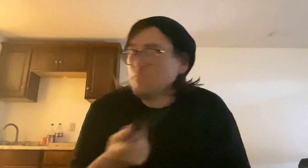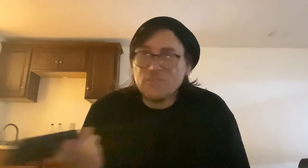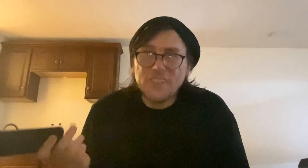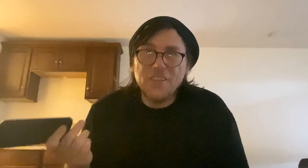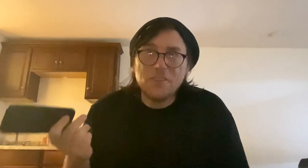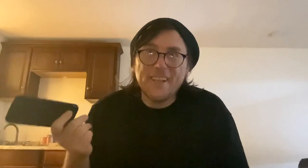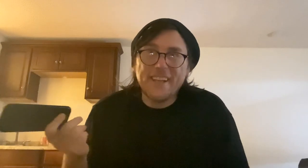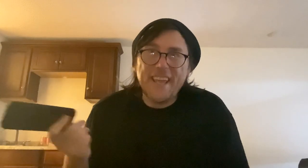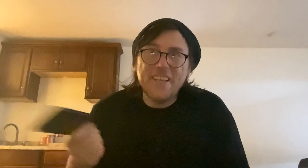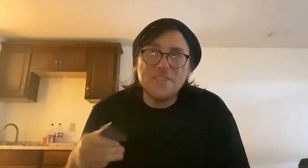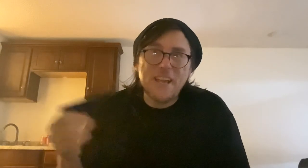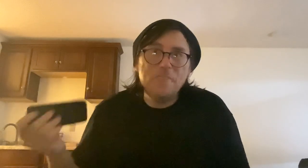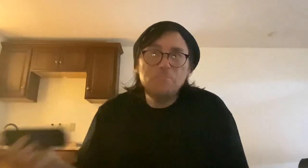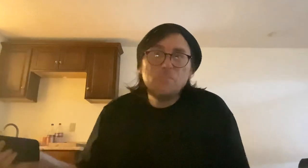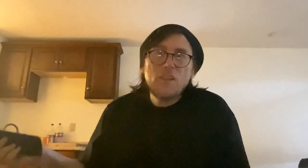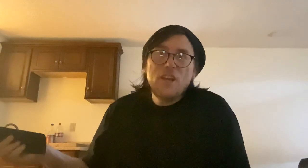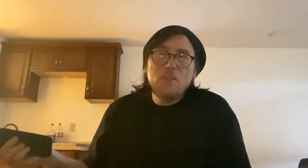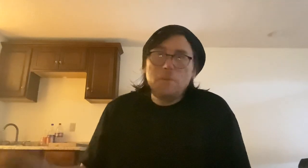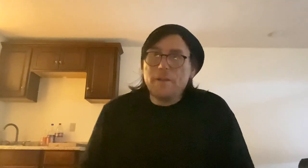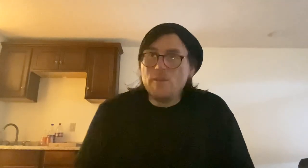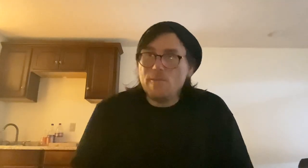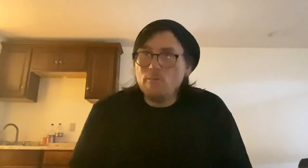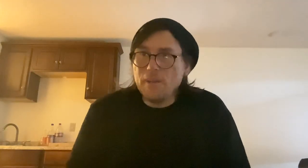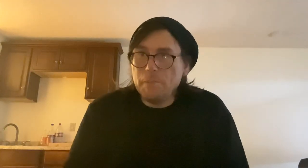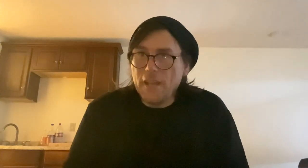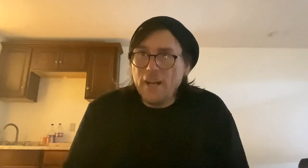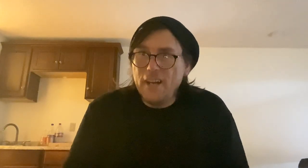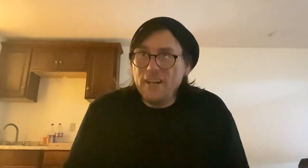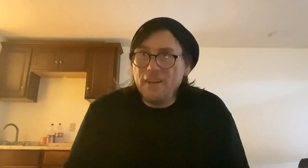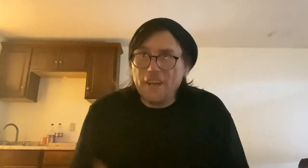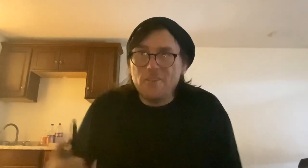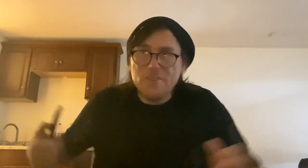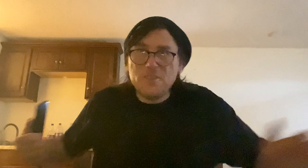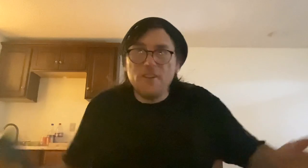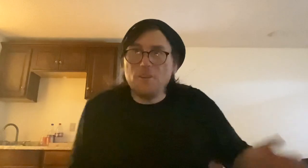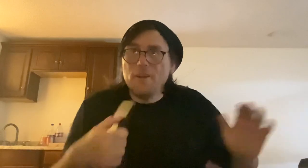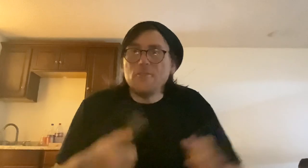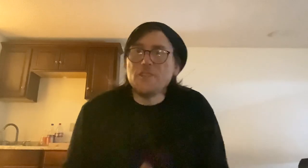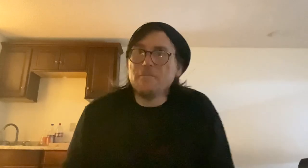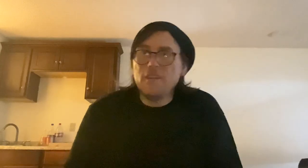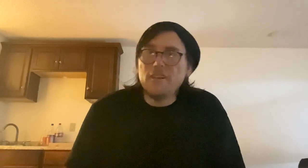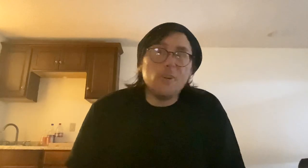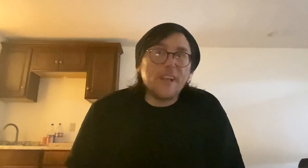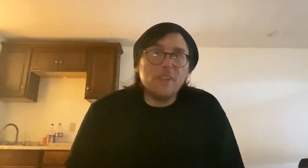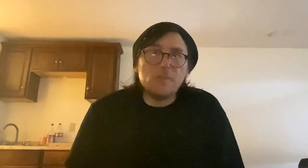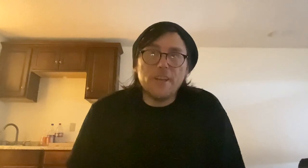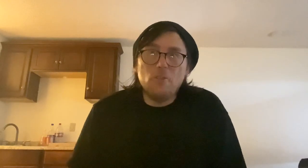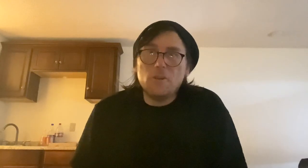The other thing is that maybe you want to be a fine artist, you know, you want your stuff in an art gallery or,